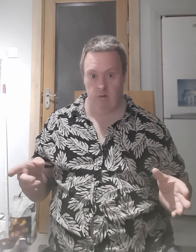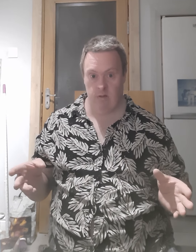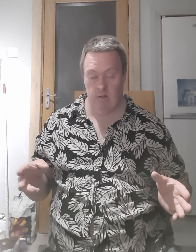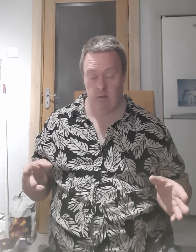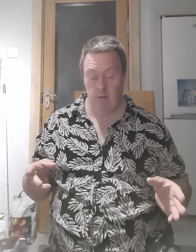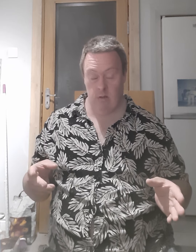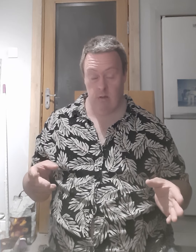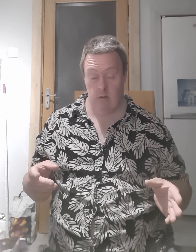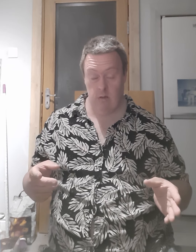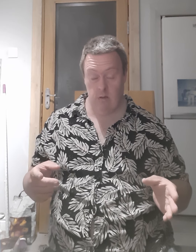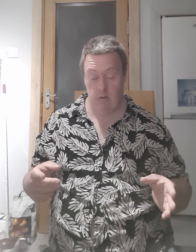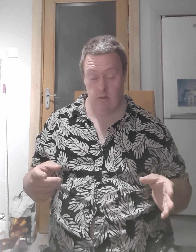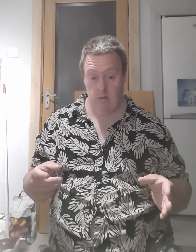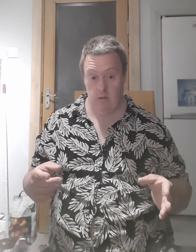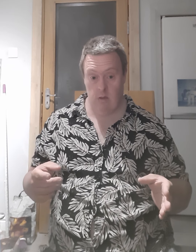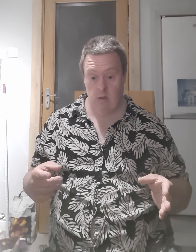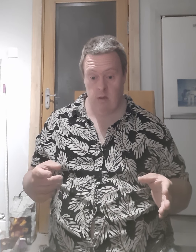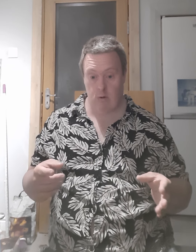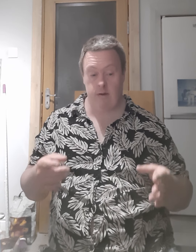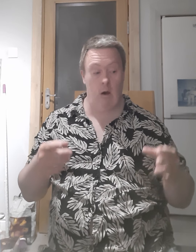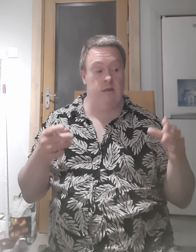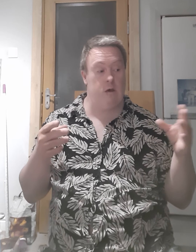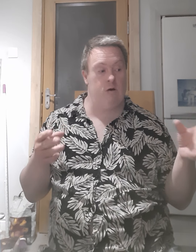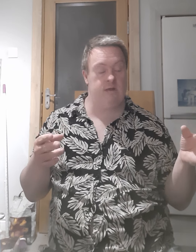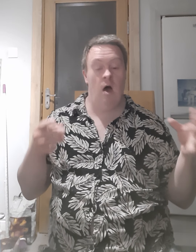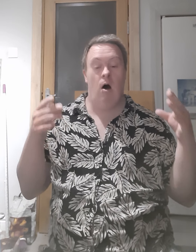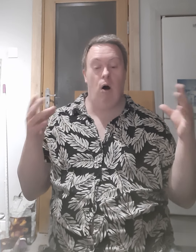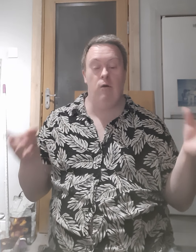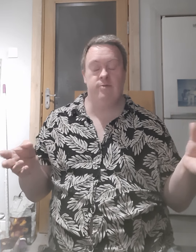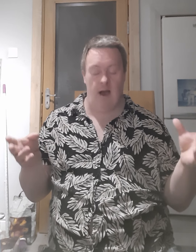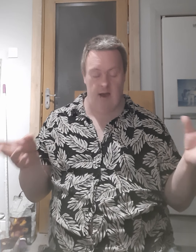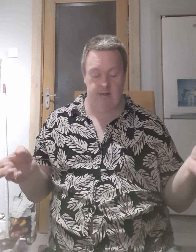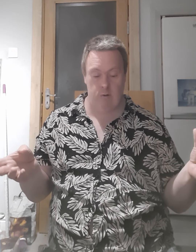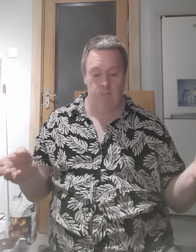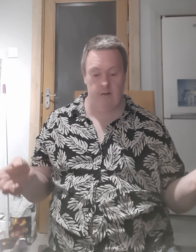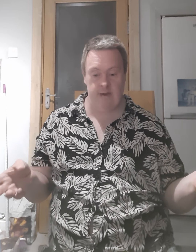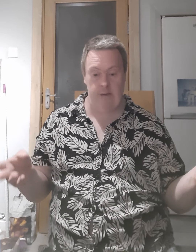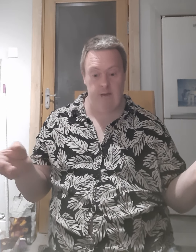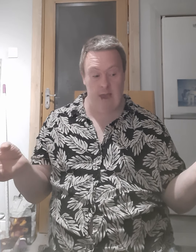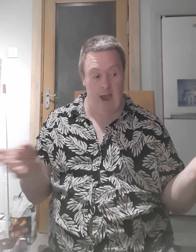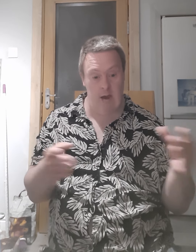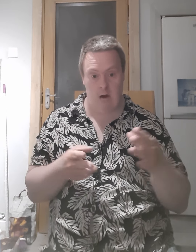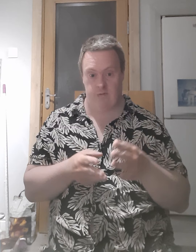so the only thing to is I have to ask somebody to give me the helicopter